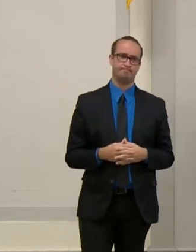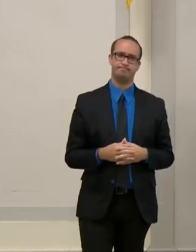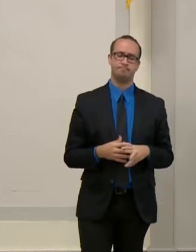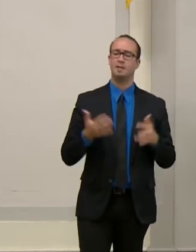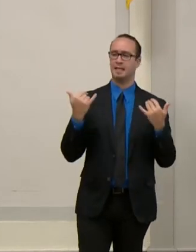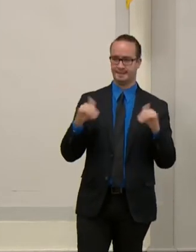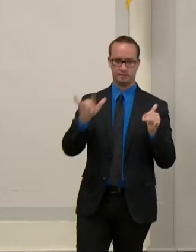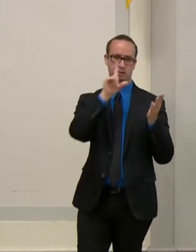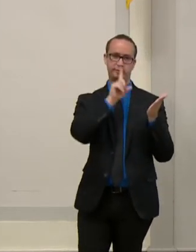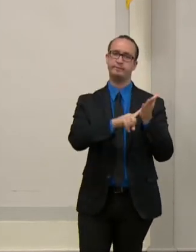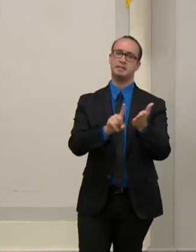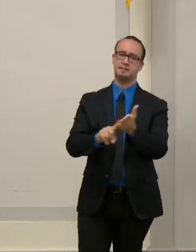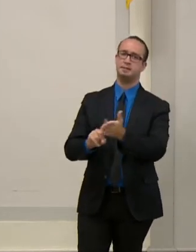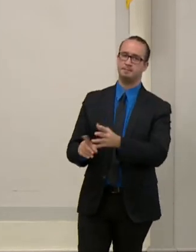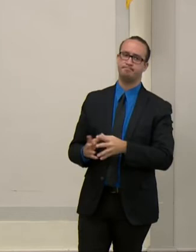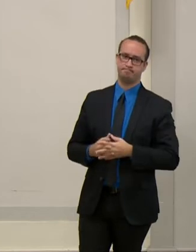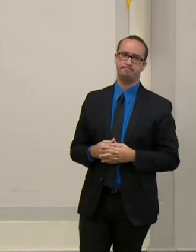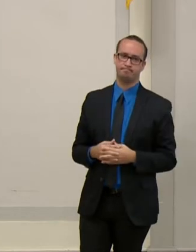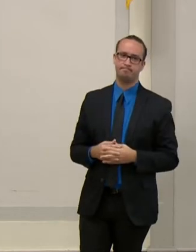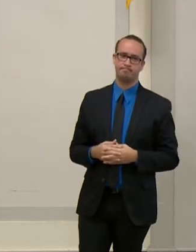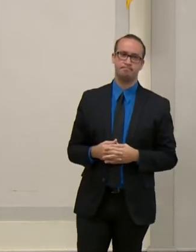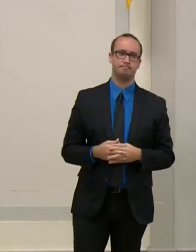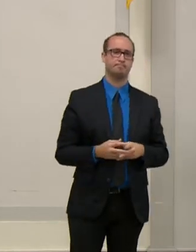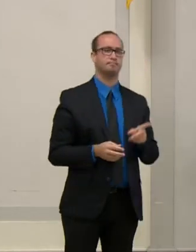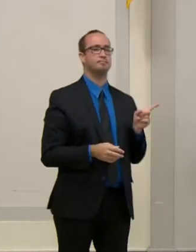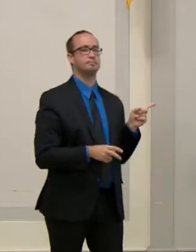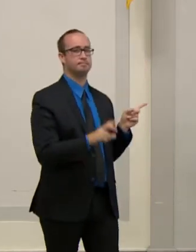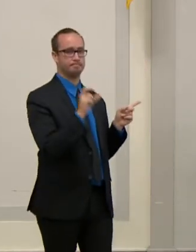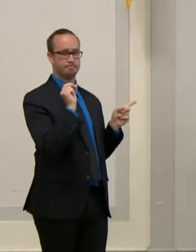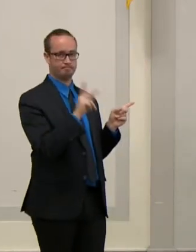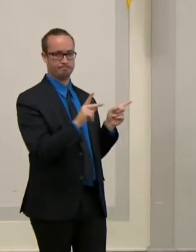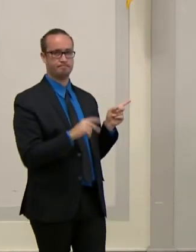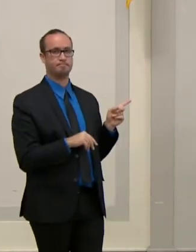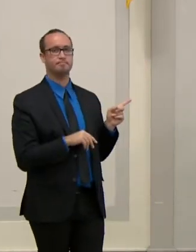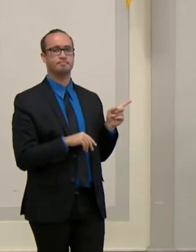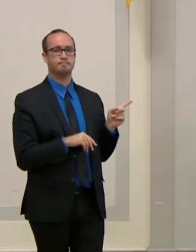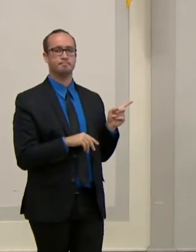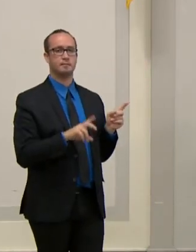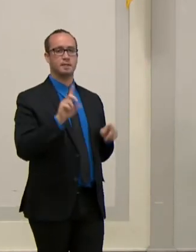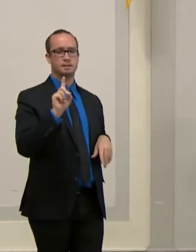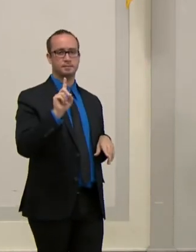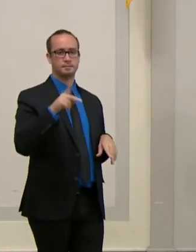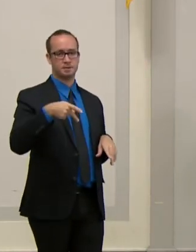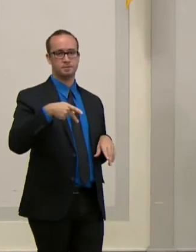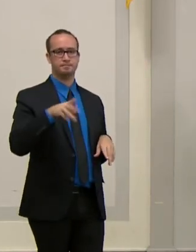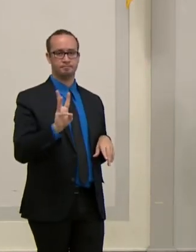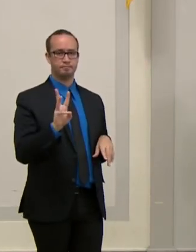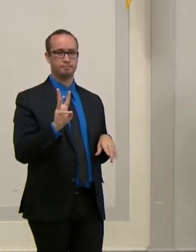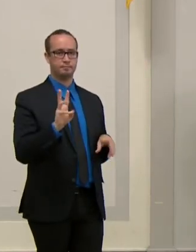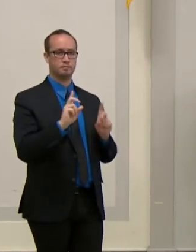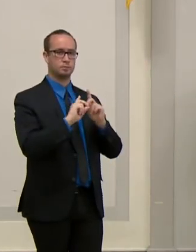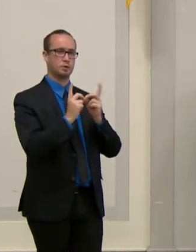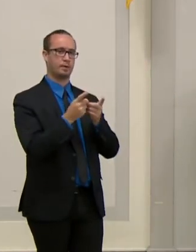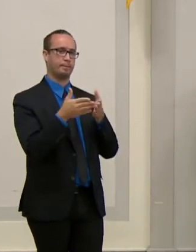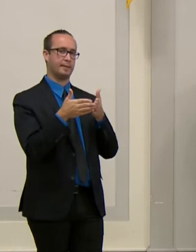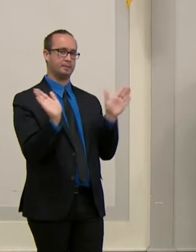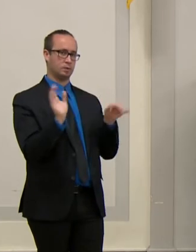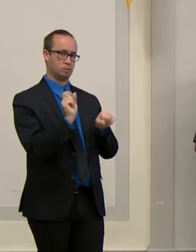active. And for DPW, can you respond to Councilman Zeke Cohen's letter that he wrote to the acting director yesterday?